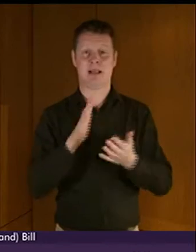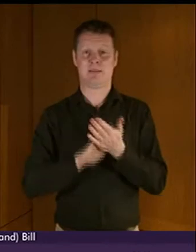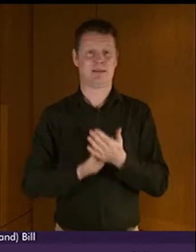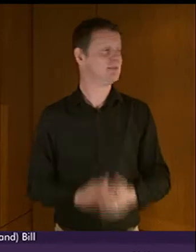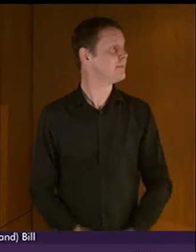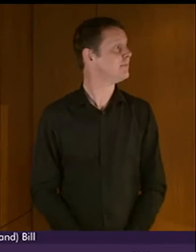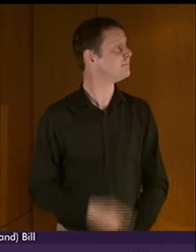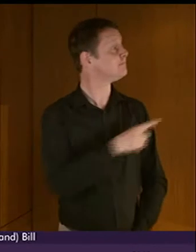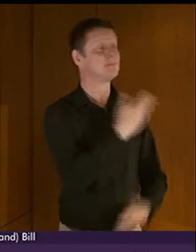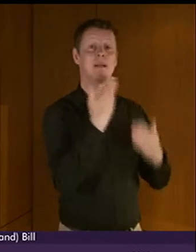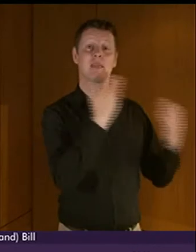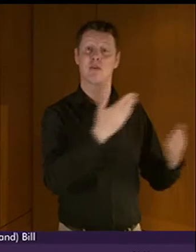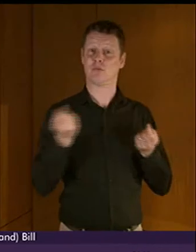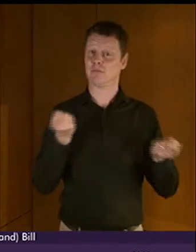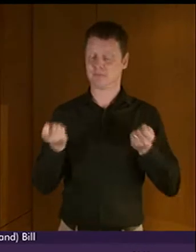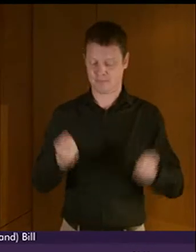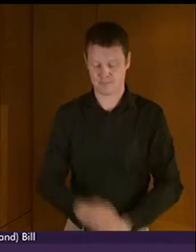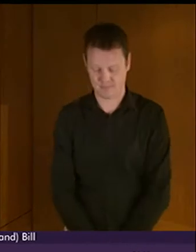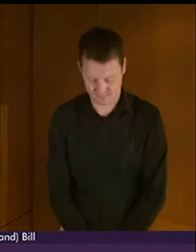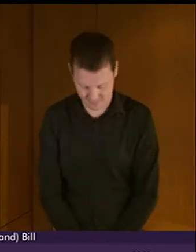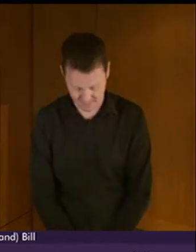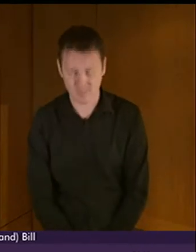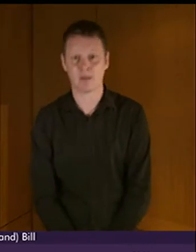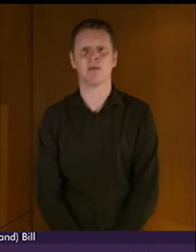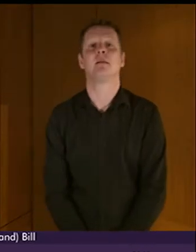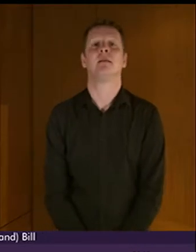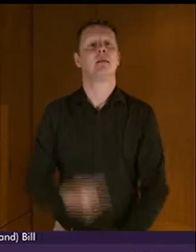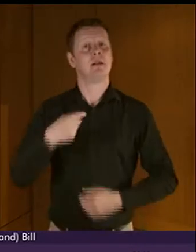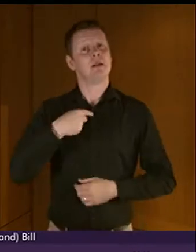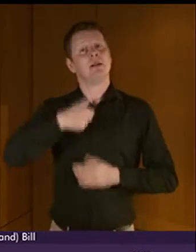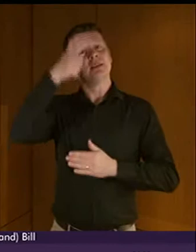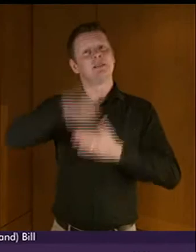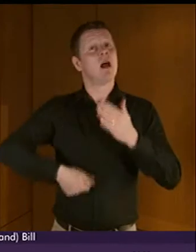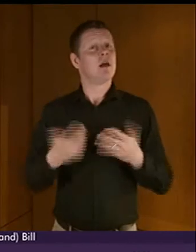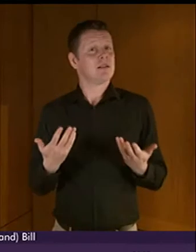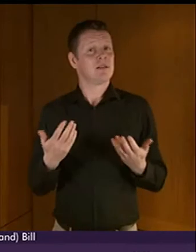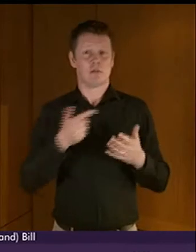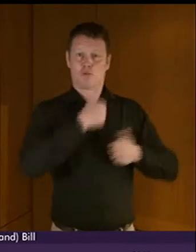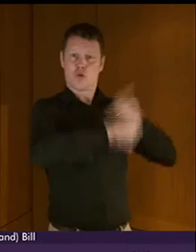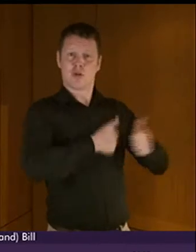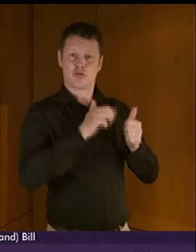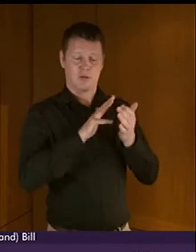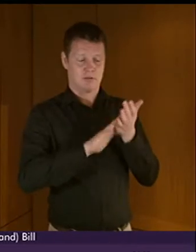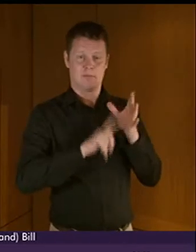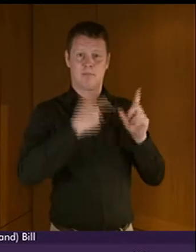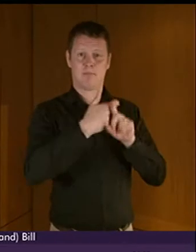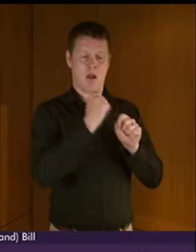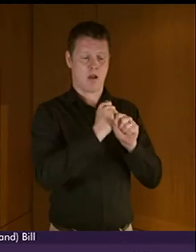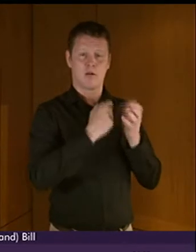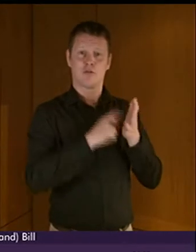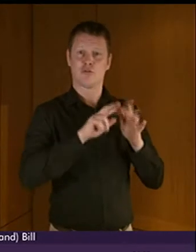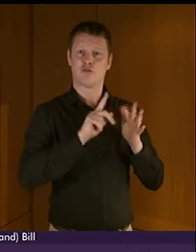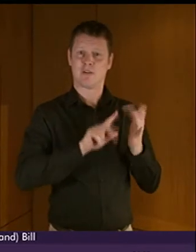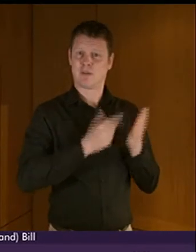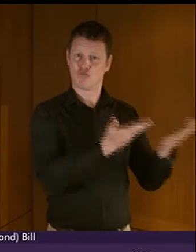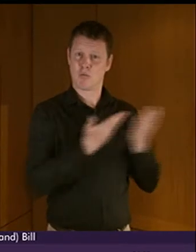Thank you, Presiding Officer. As others have done, I would like to start by congratulating Mark Griffin for proposing this Bill, and